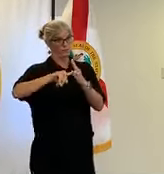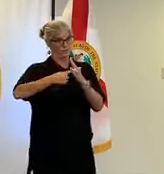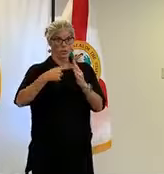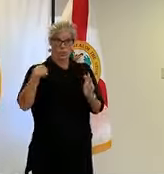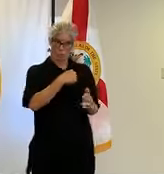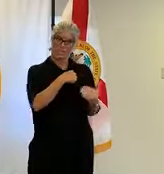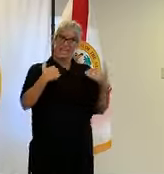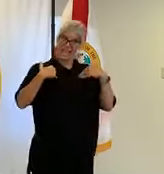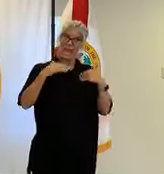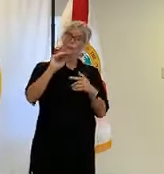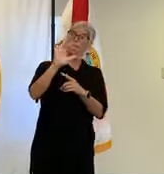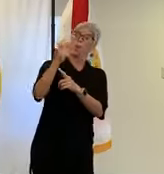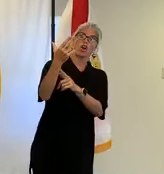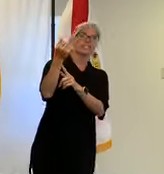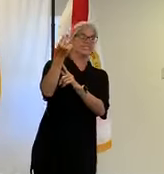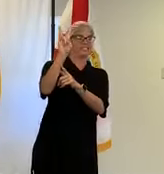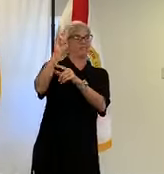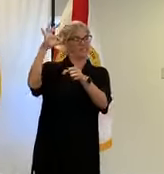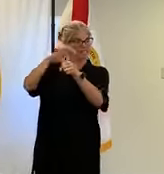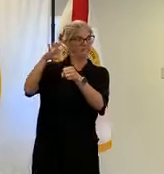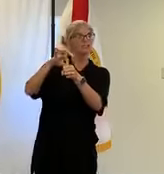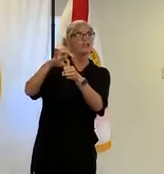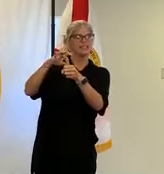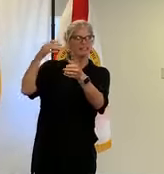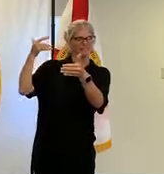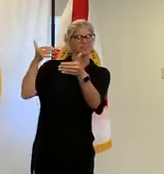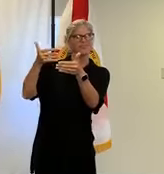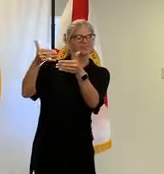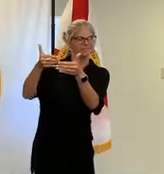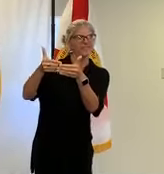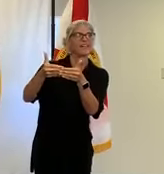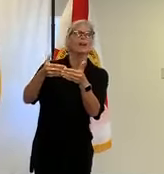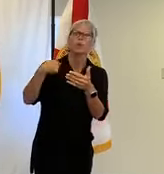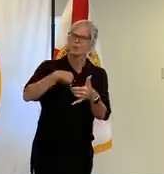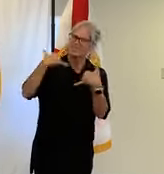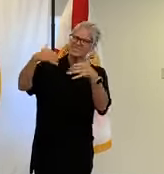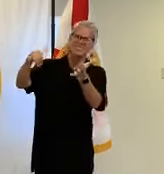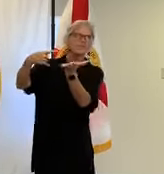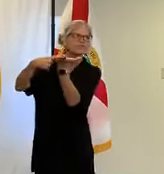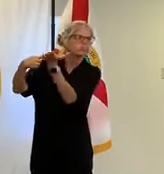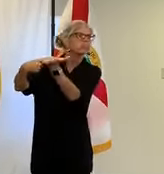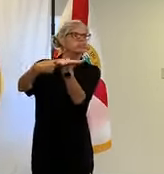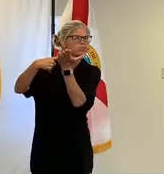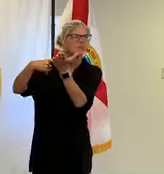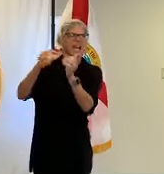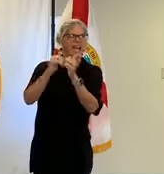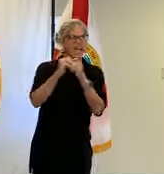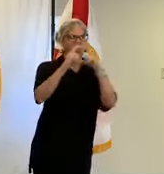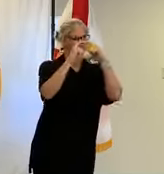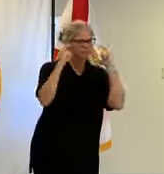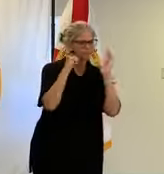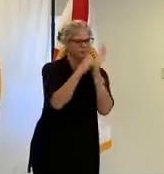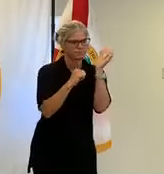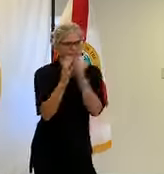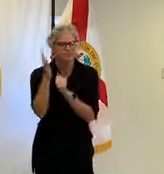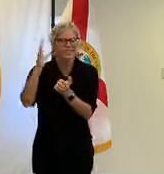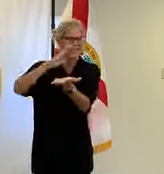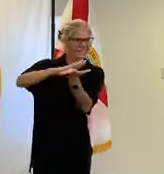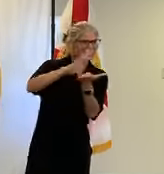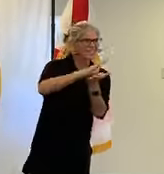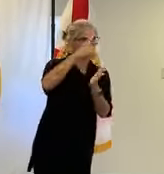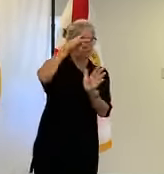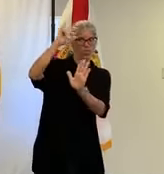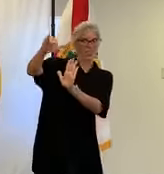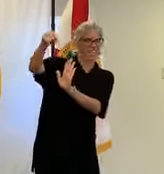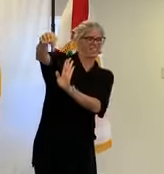right at the beginning of this that we were working with him very closely and then still communicating with him on getting ppe and cleaning supplies for their upcoming election in